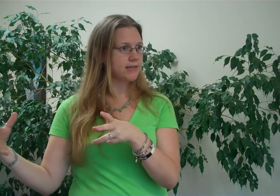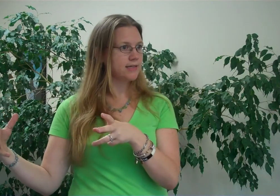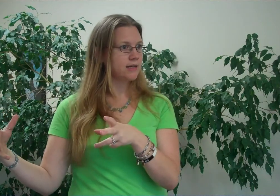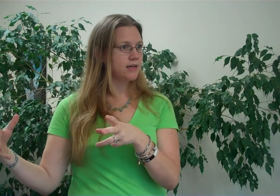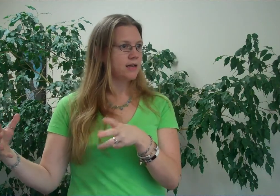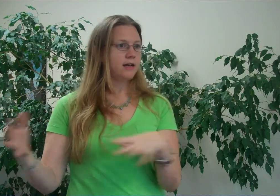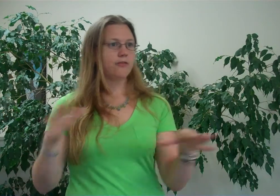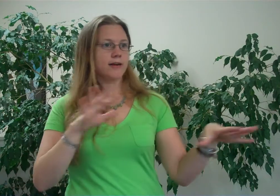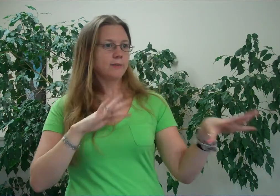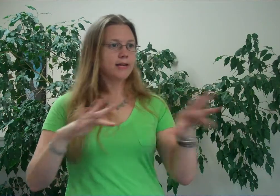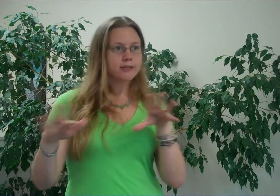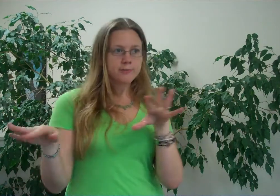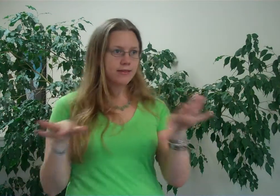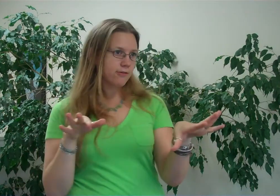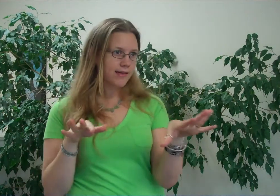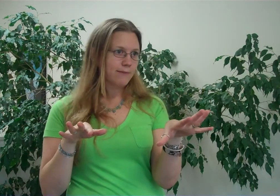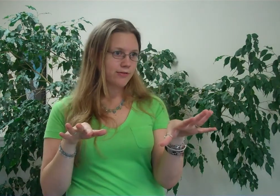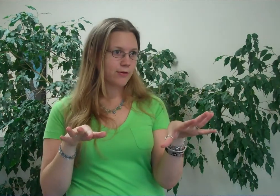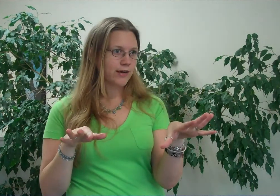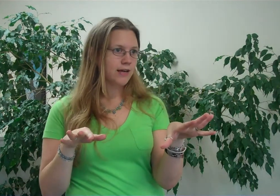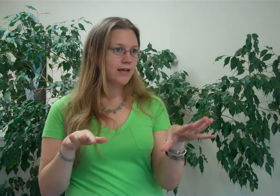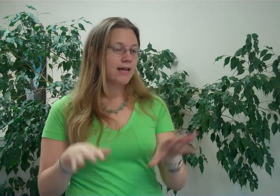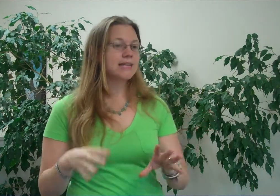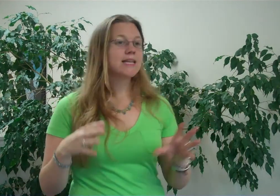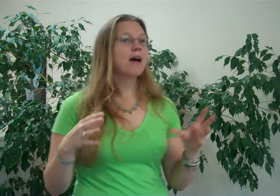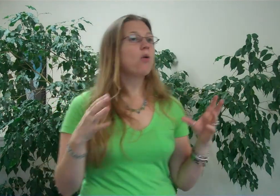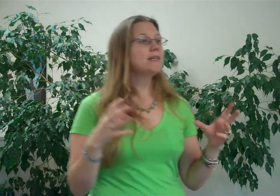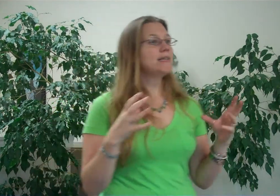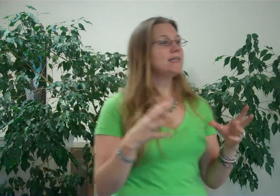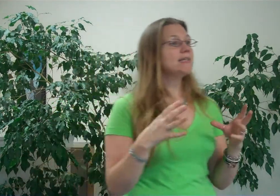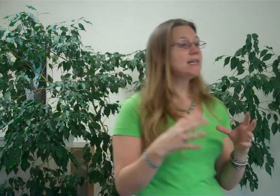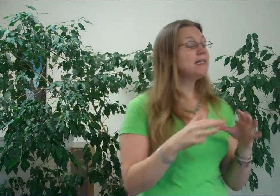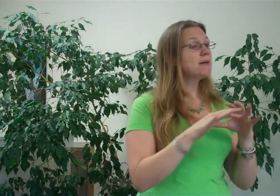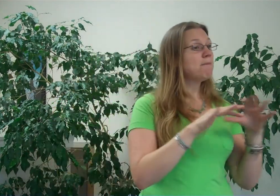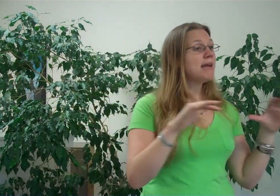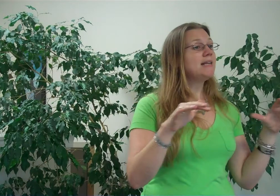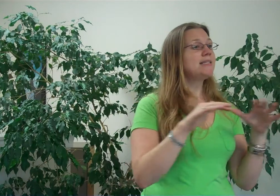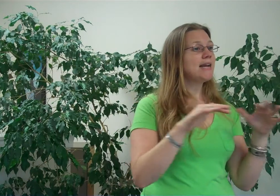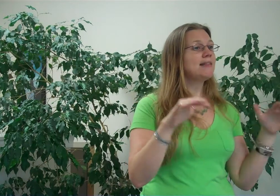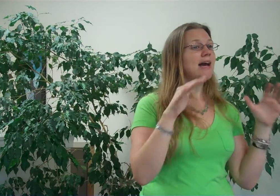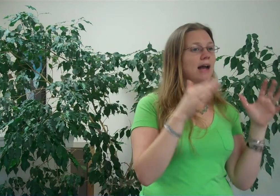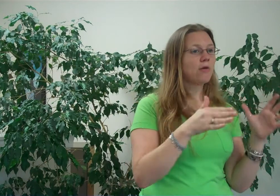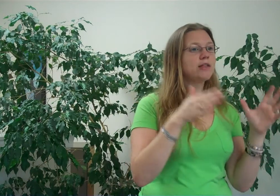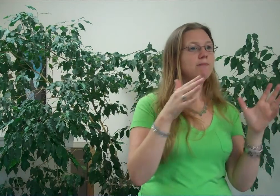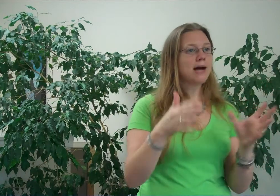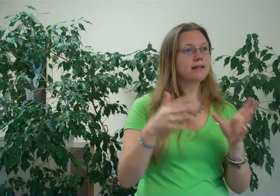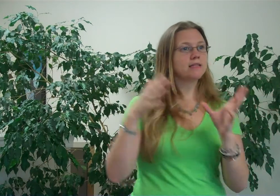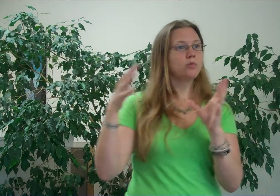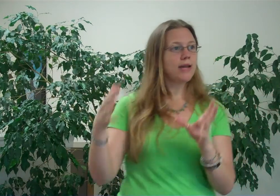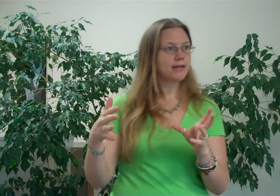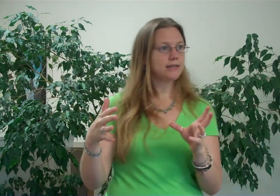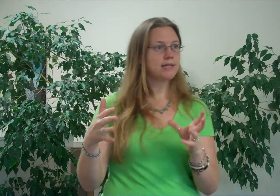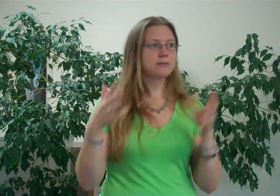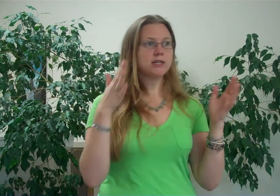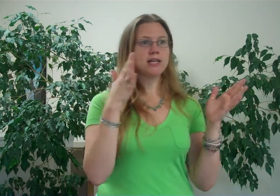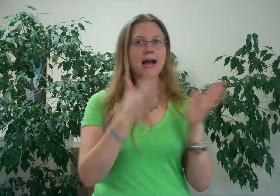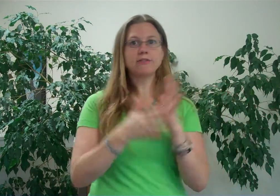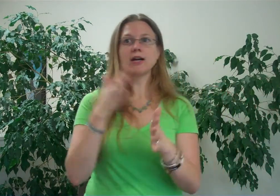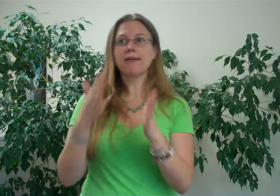And for anybody who's been through that before, it's not always the easiest thing to maintain that healthy, balanced weight. And especially after having